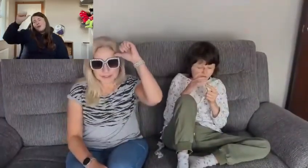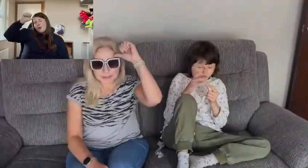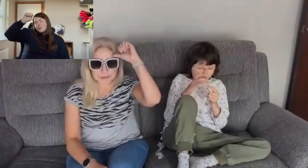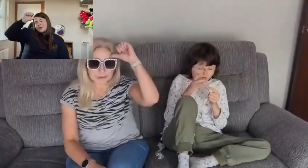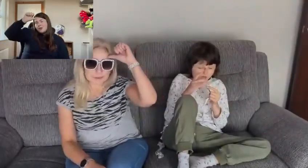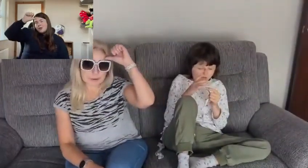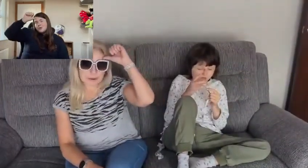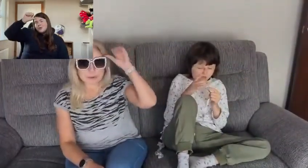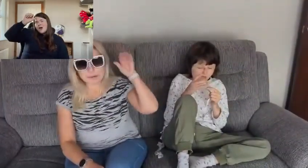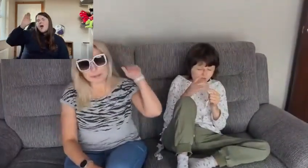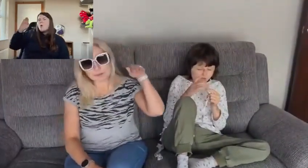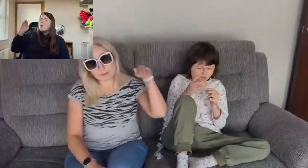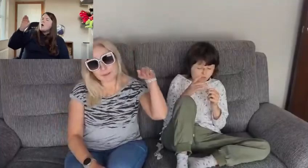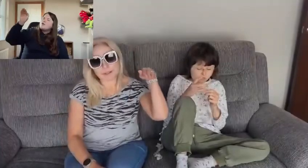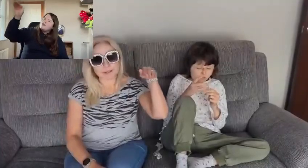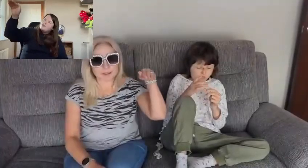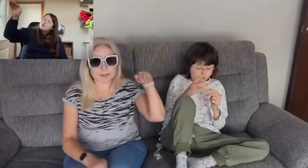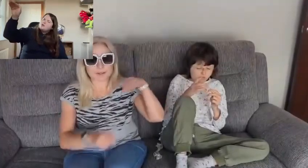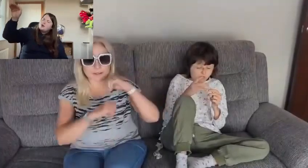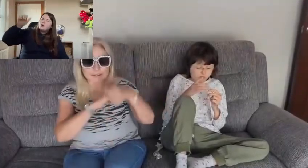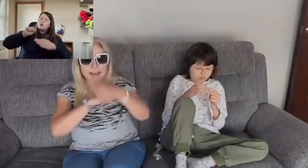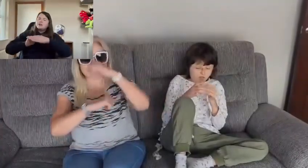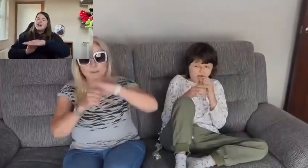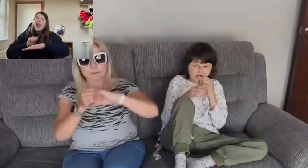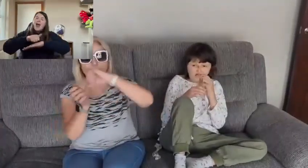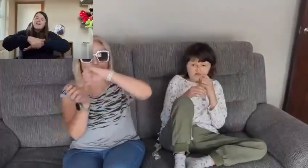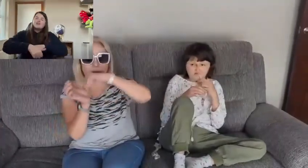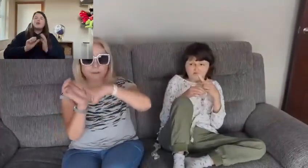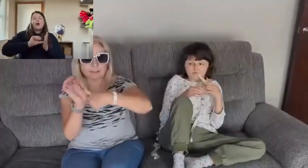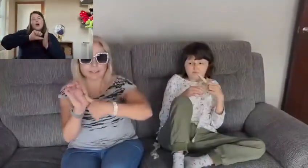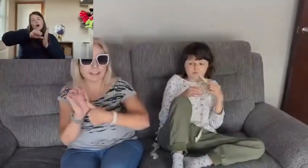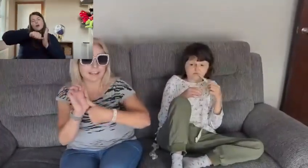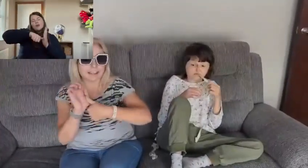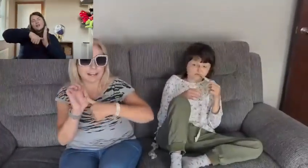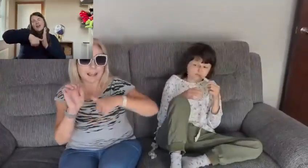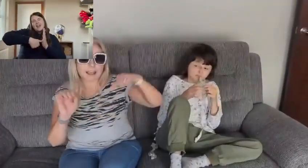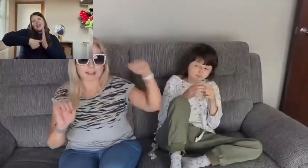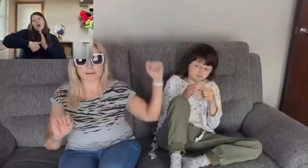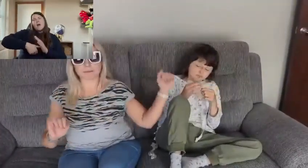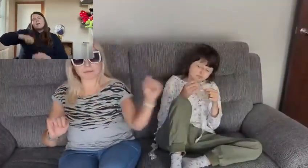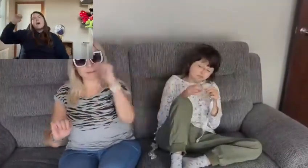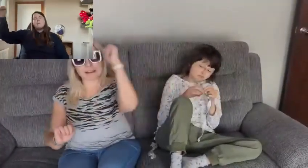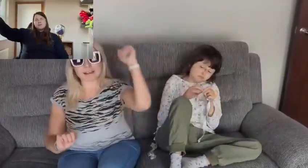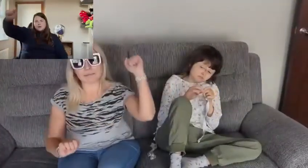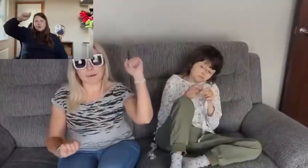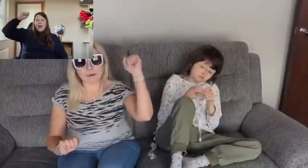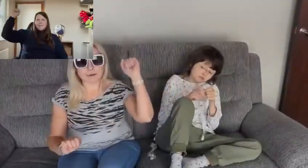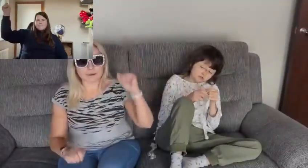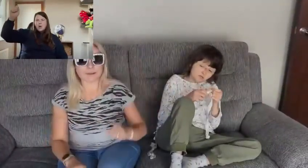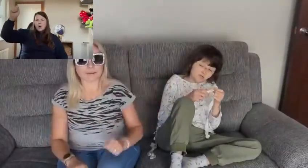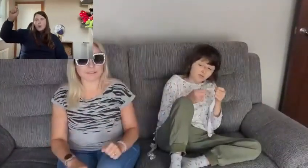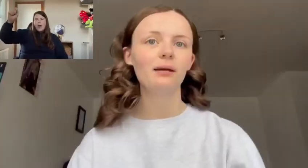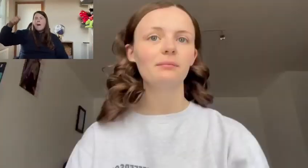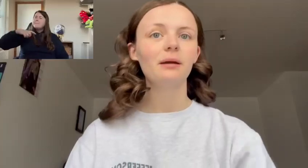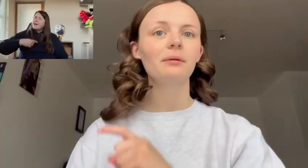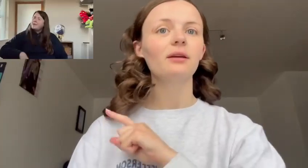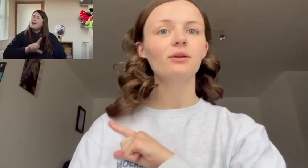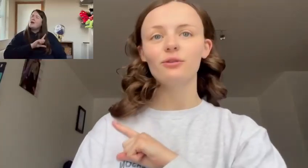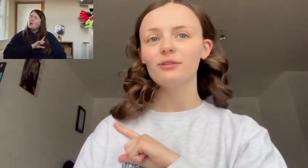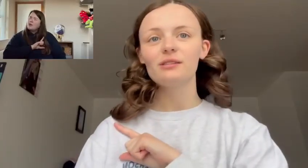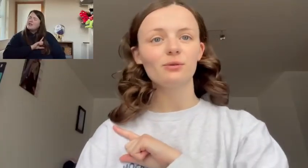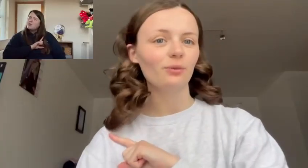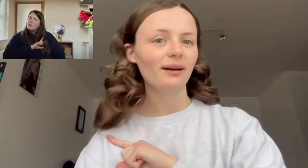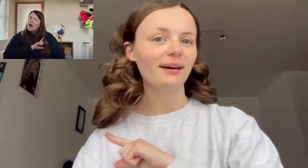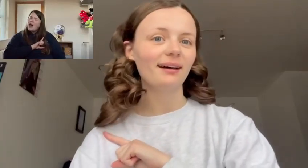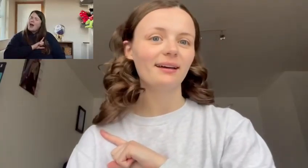if you only knew, what the future holds. After a hurricane, comes a rainbow, maybe